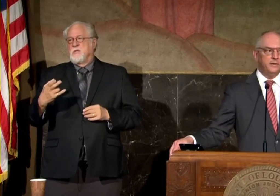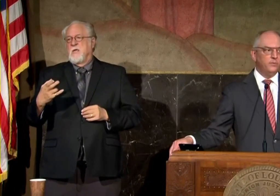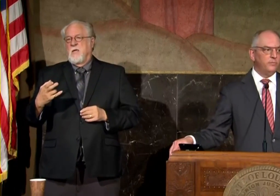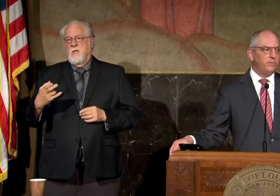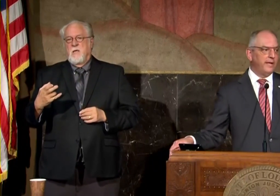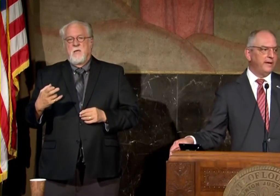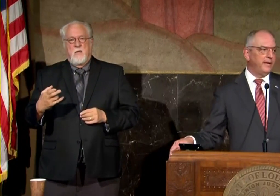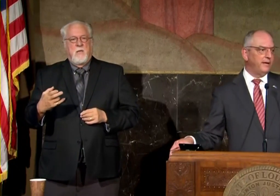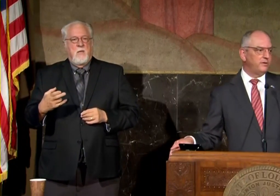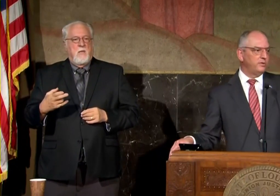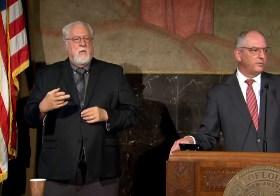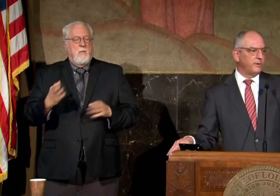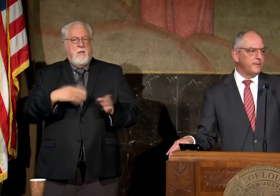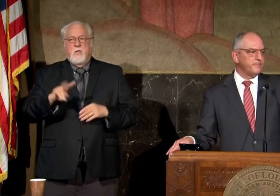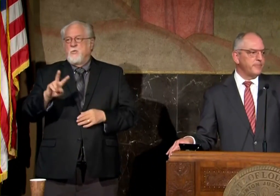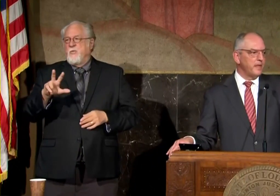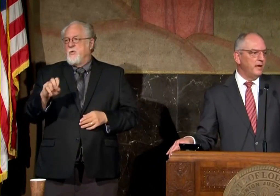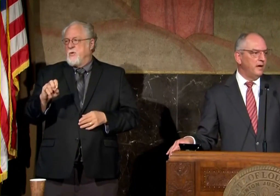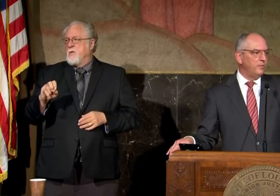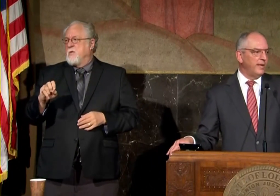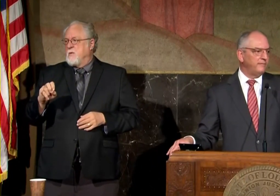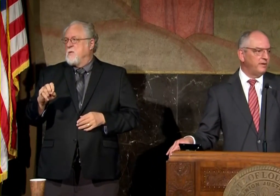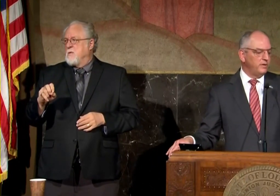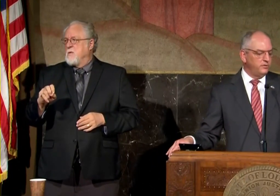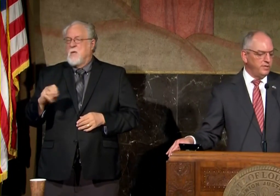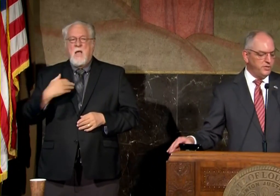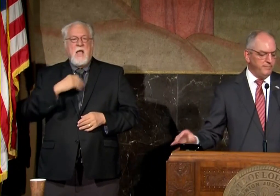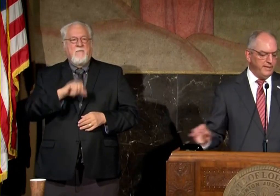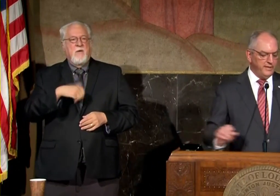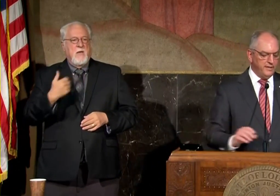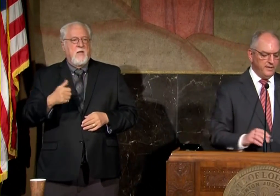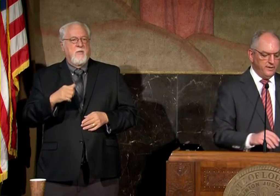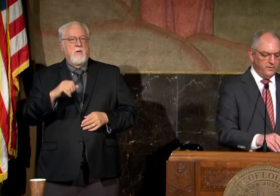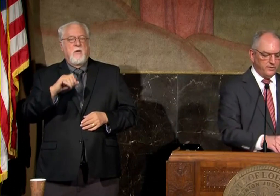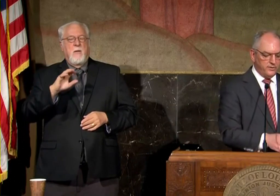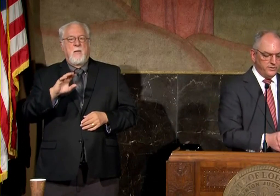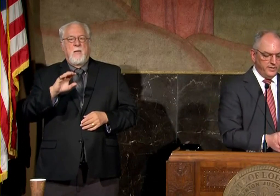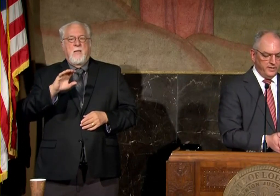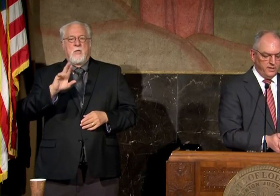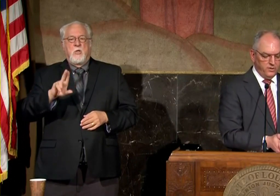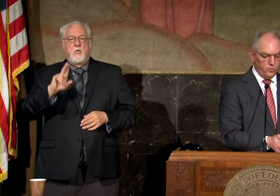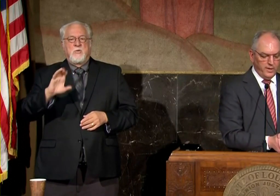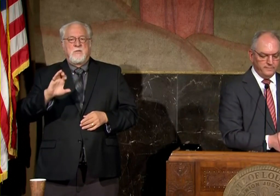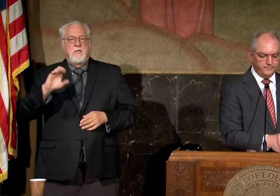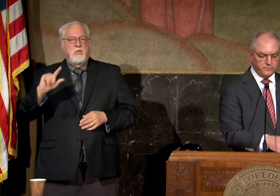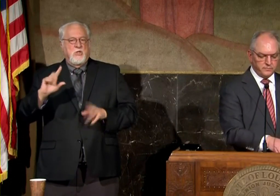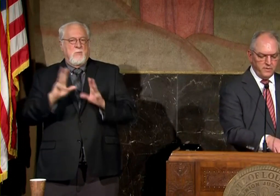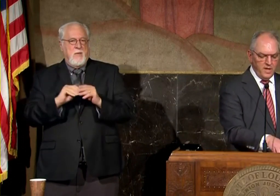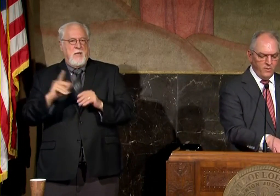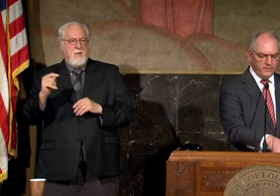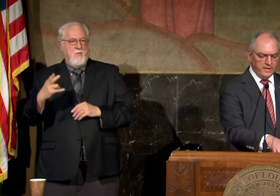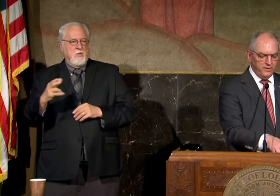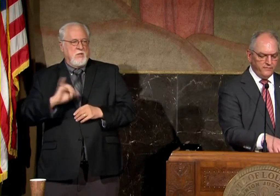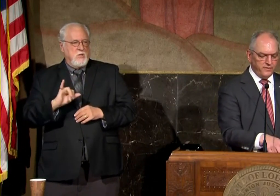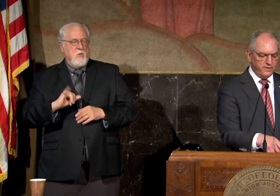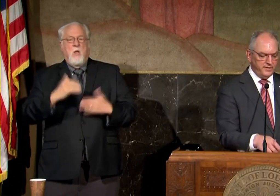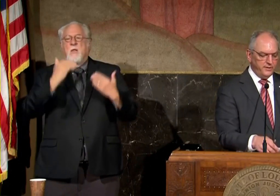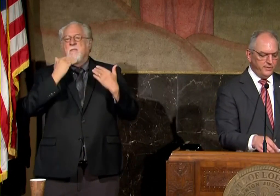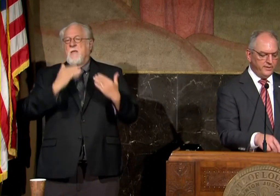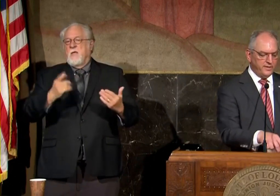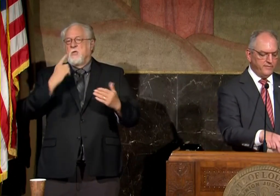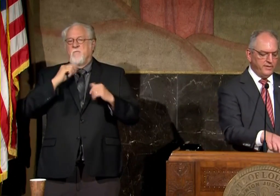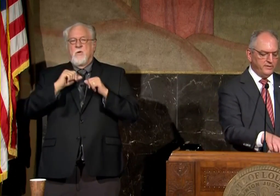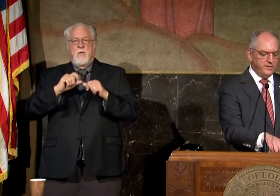we'll plan it at 2 30. we'll have another ucg meeting uh on thursday as well i want to thank you for